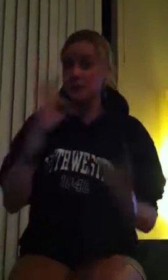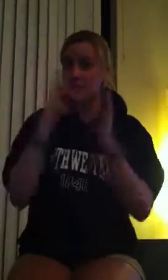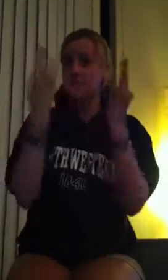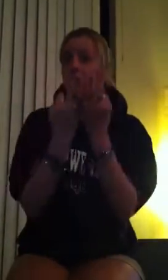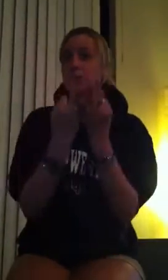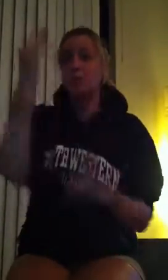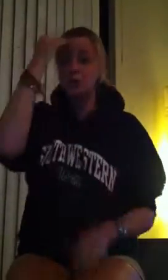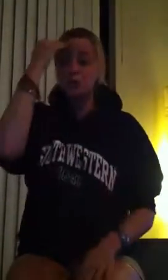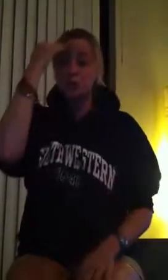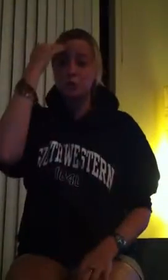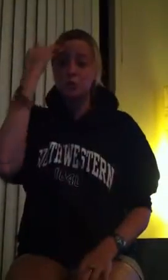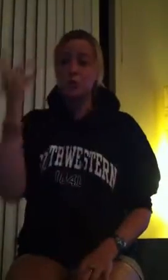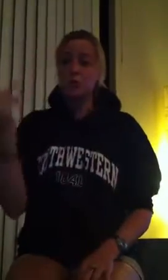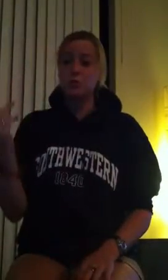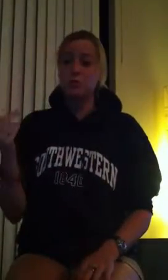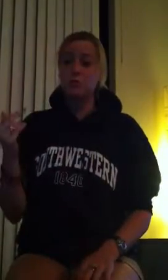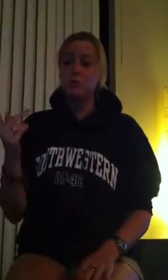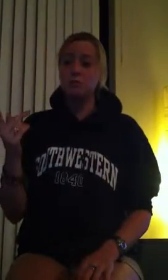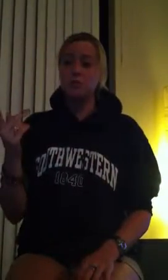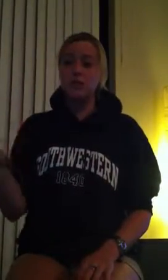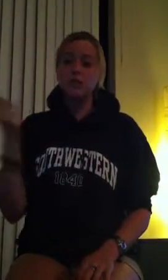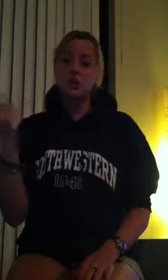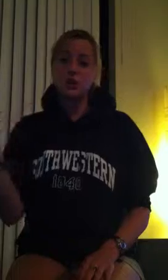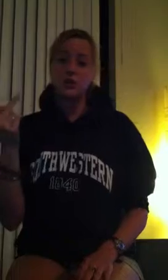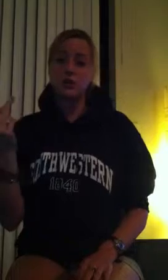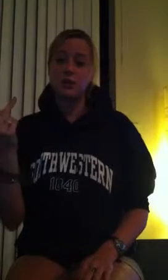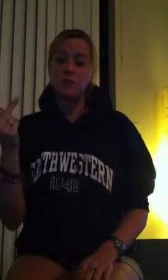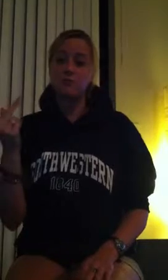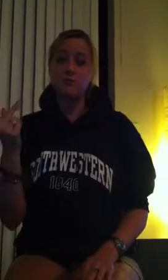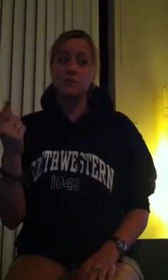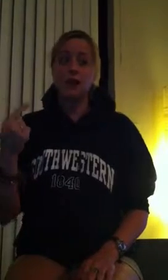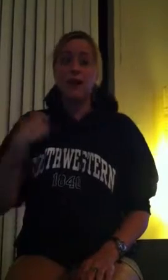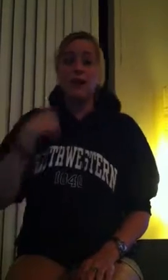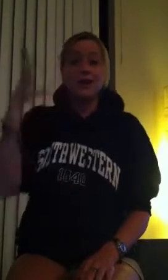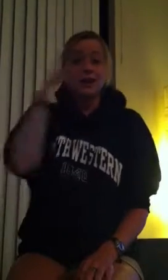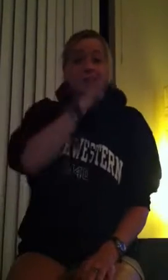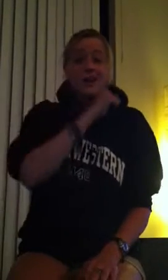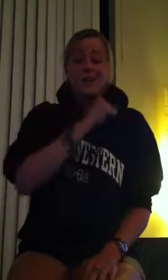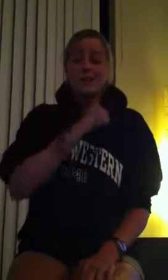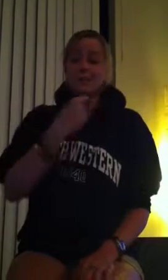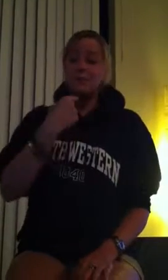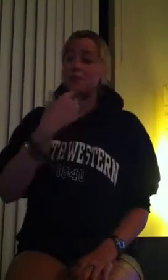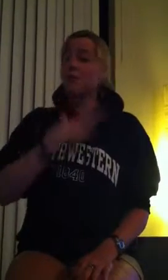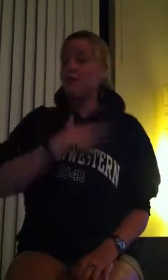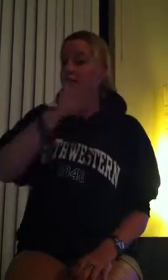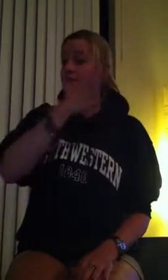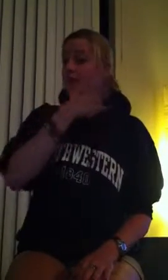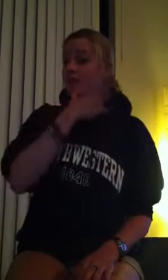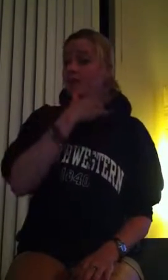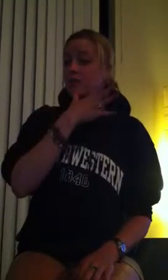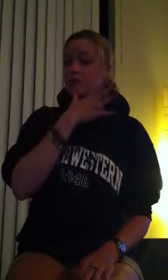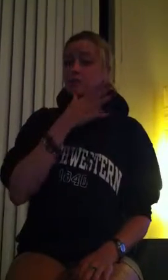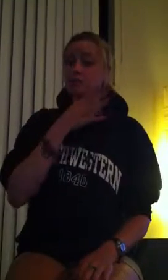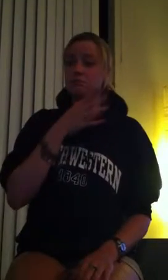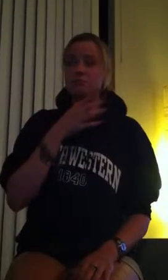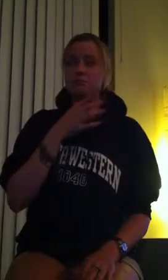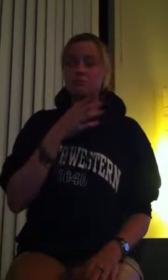father's proposal took precedence. He married her in April of 1929,